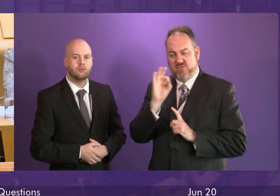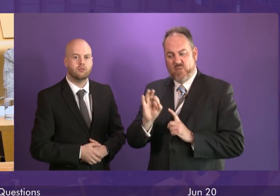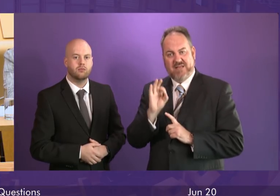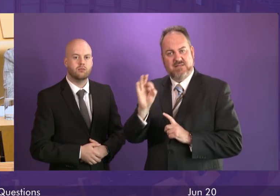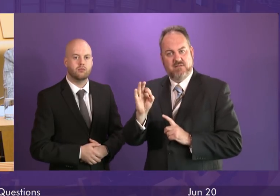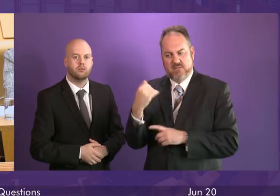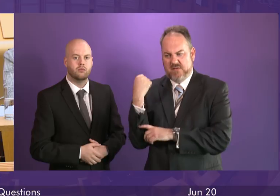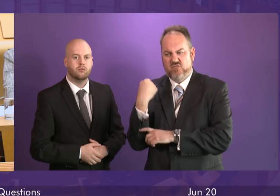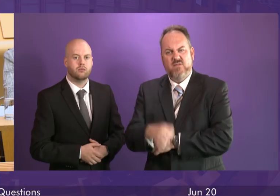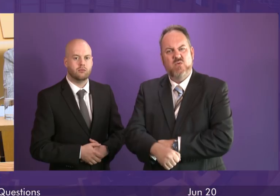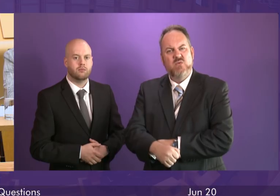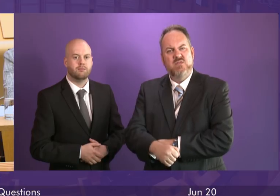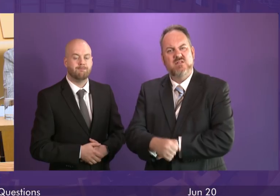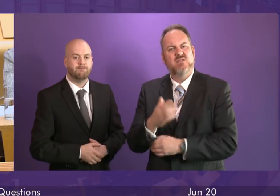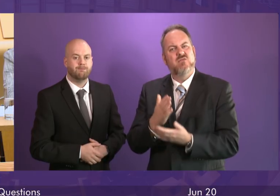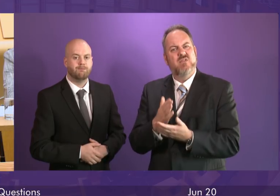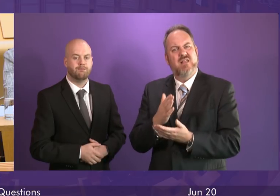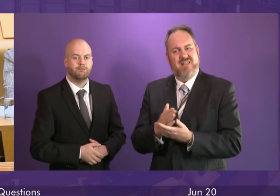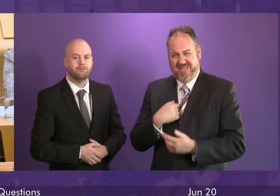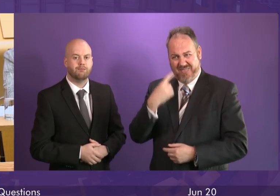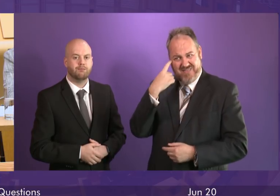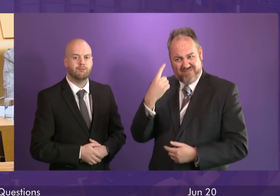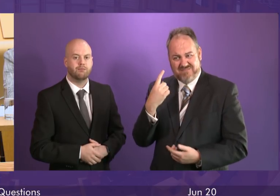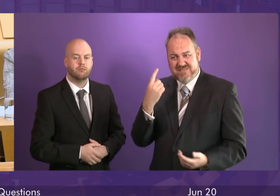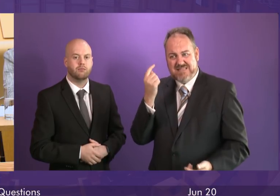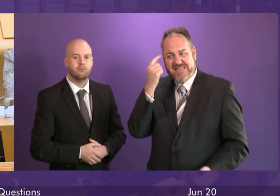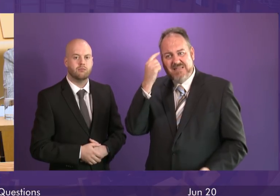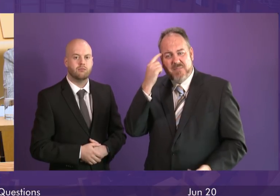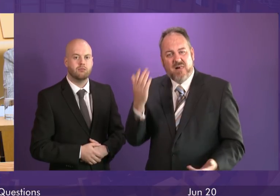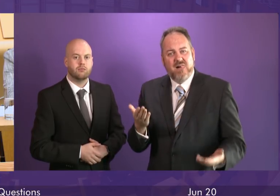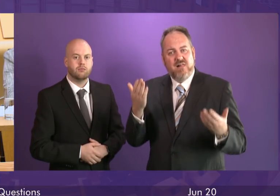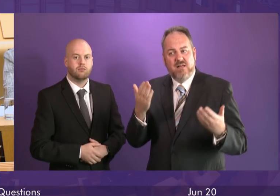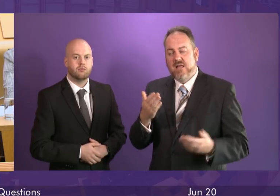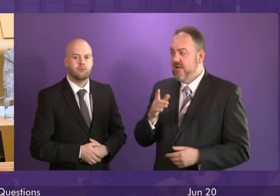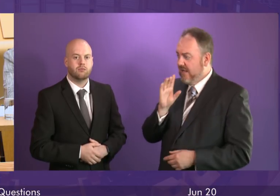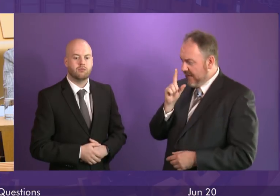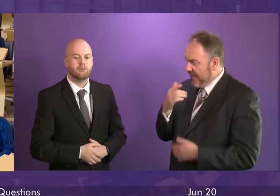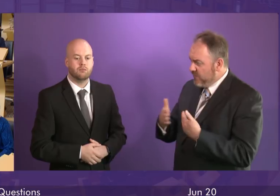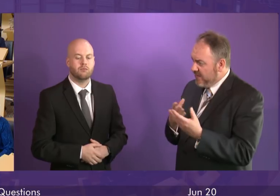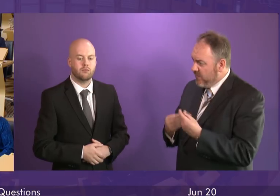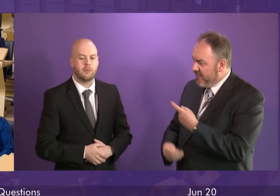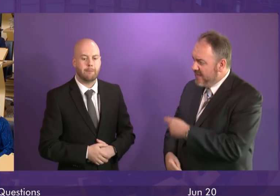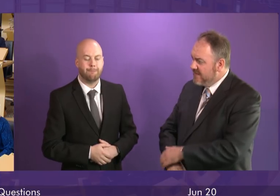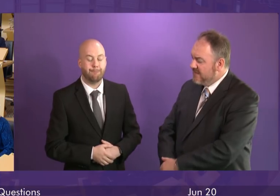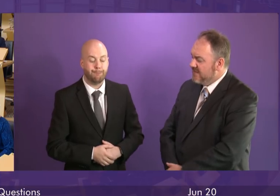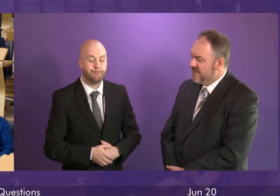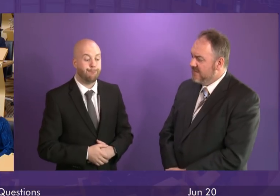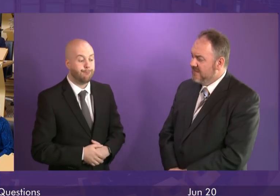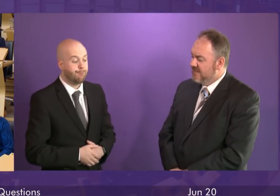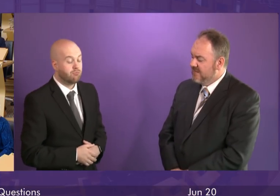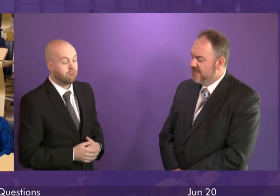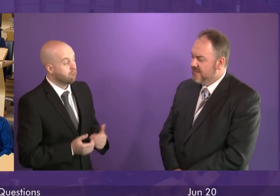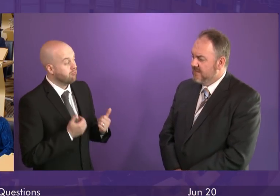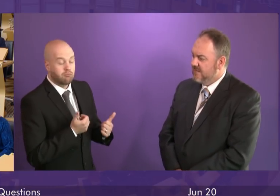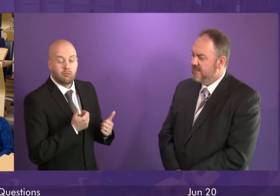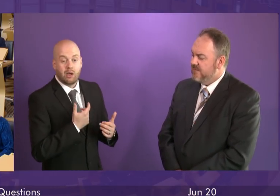currently being denied. I think that it is a sensible idea. Is this something that the First Minister might be able to address? The First Minister? Yes, I am